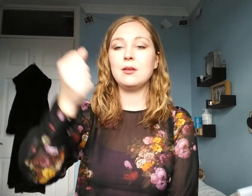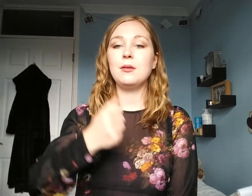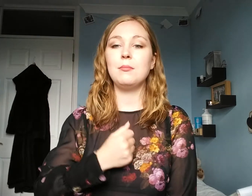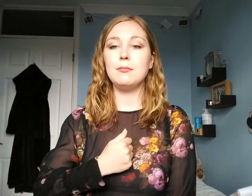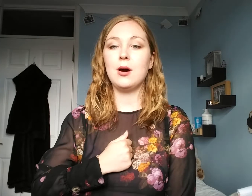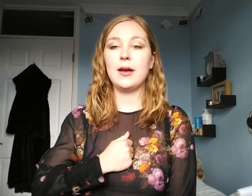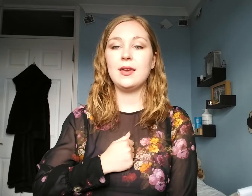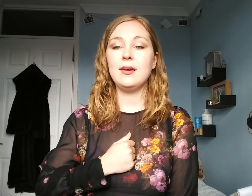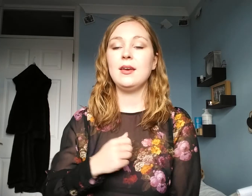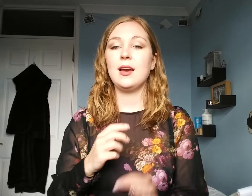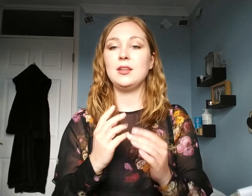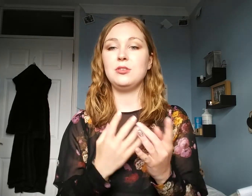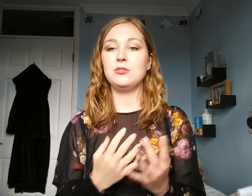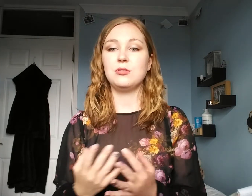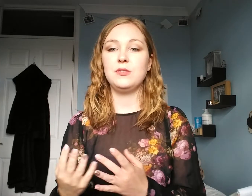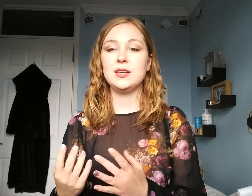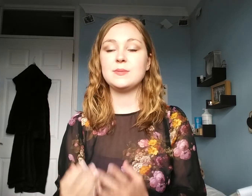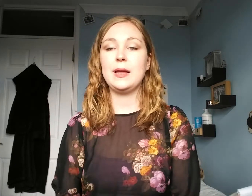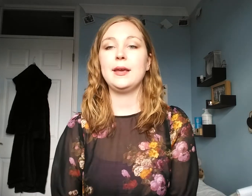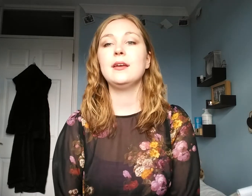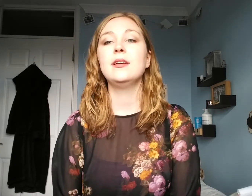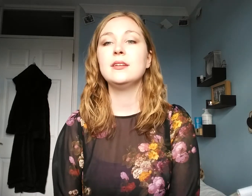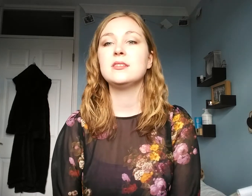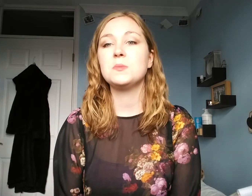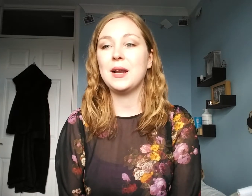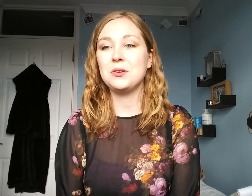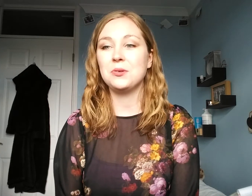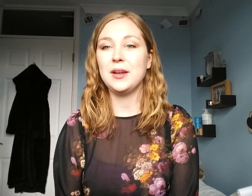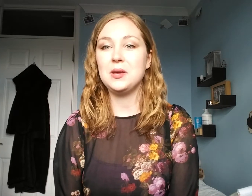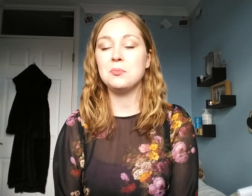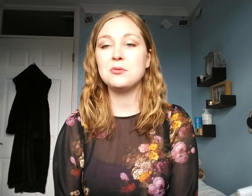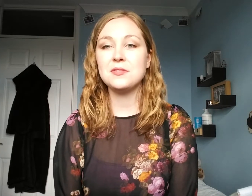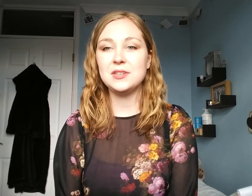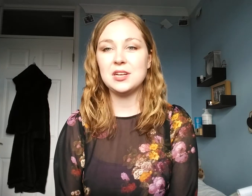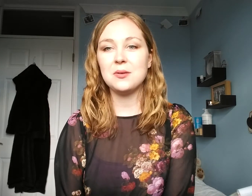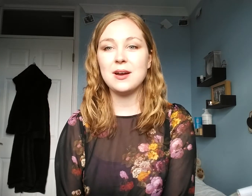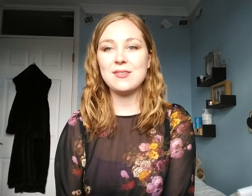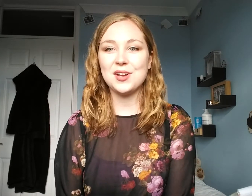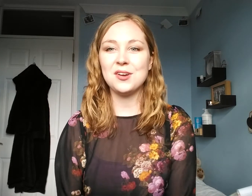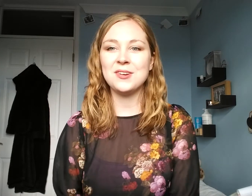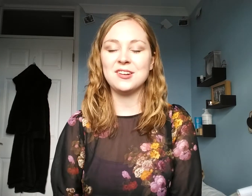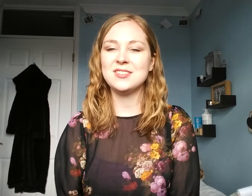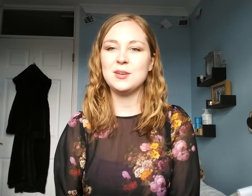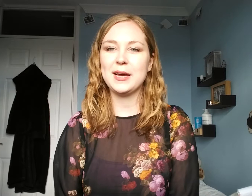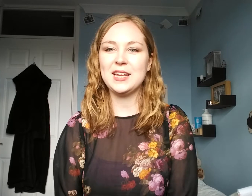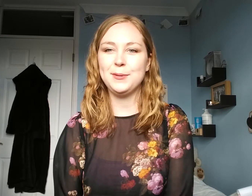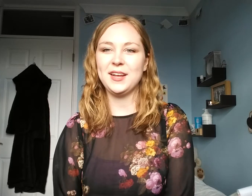Name, my, and use your fingerspelling to spell out your name. Pause the video, have a go, and I'll see you back in a minute.